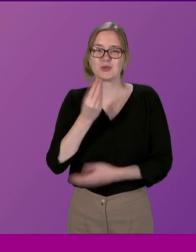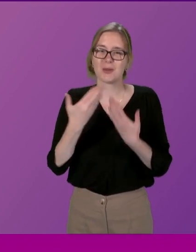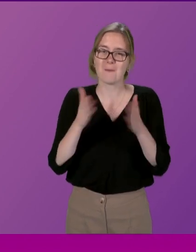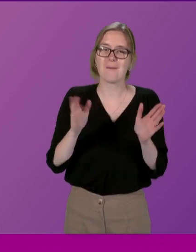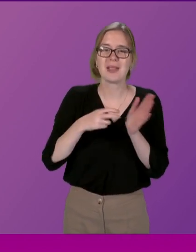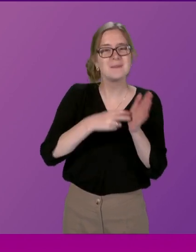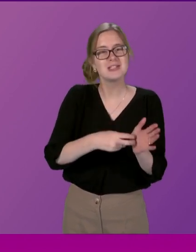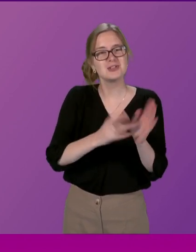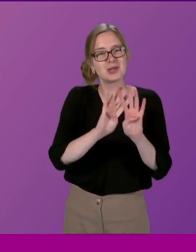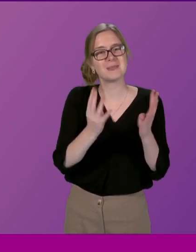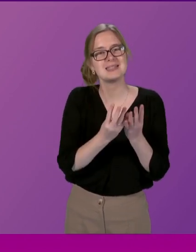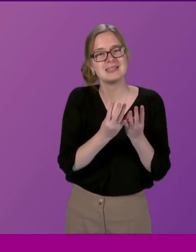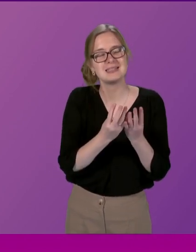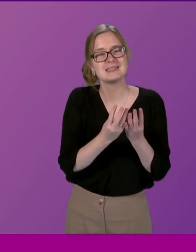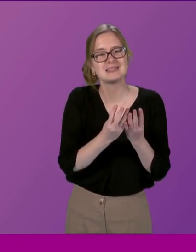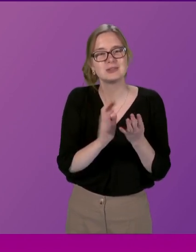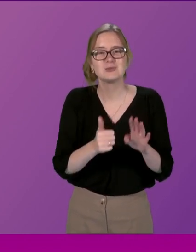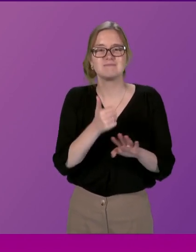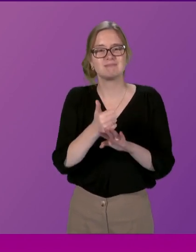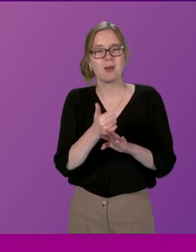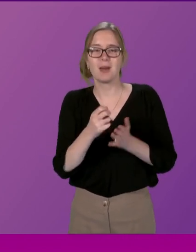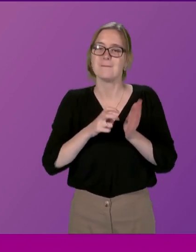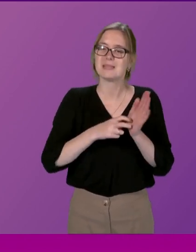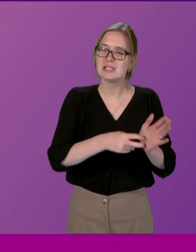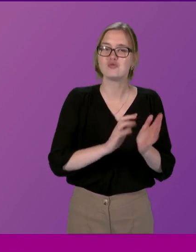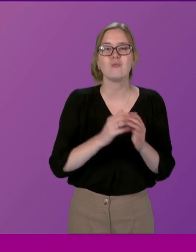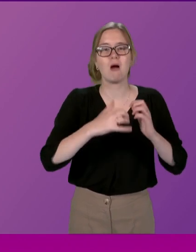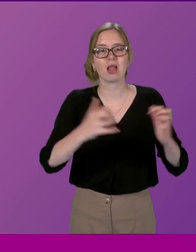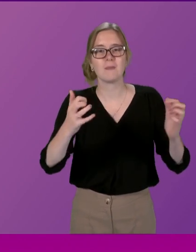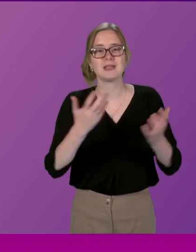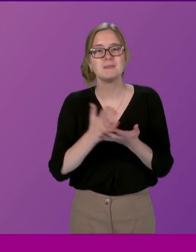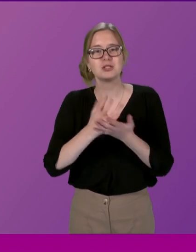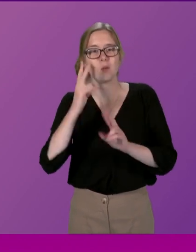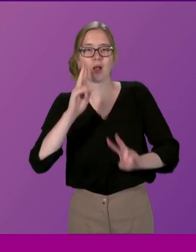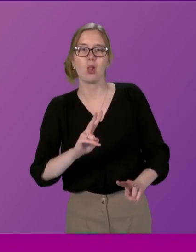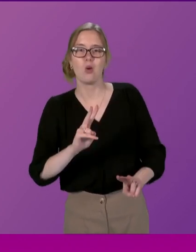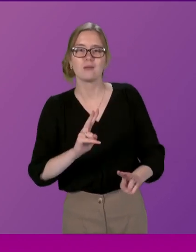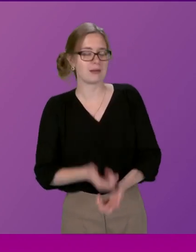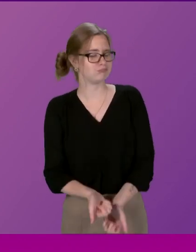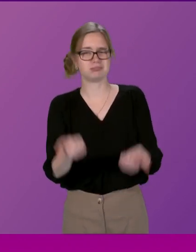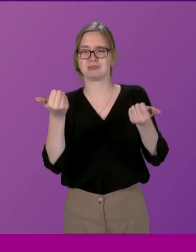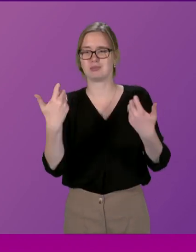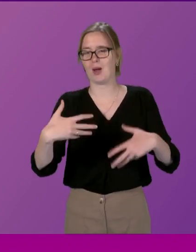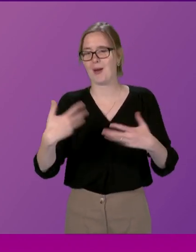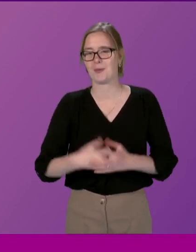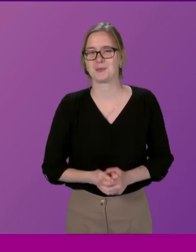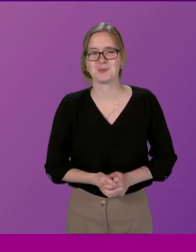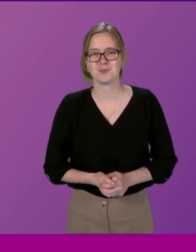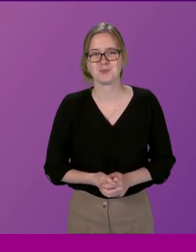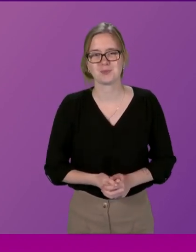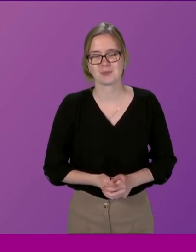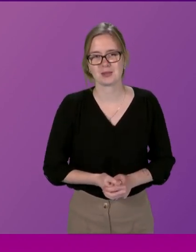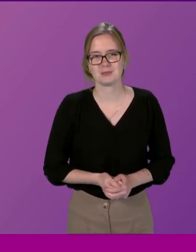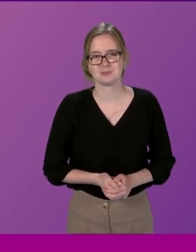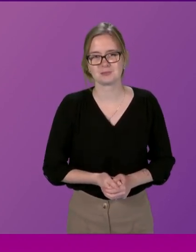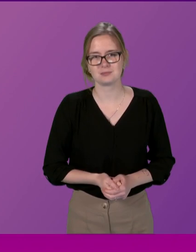petitions committee to put a petition to the parliament to try and get us all to look at that which is fantastic in that sense